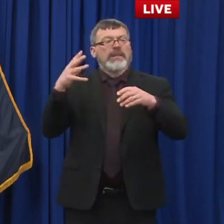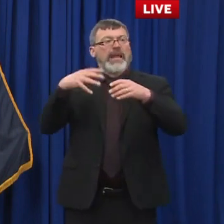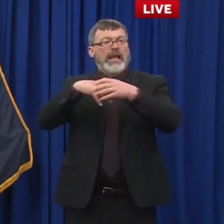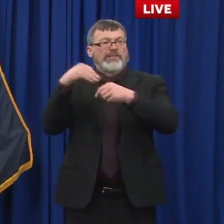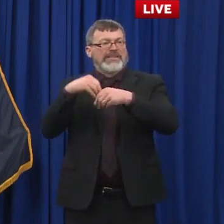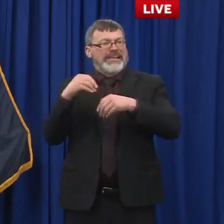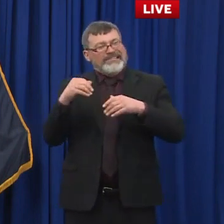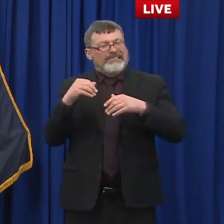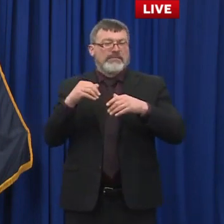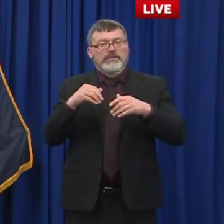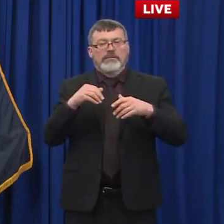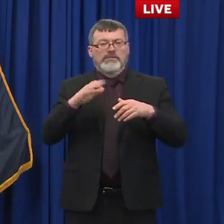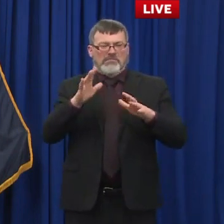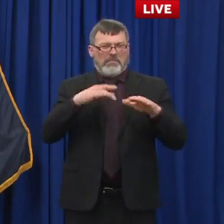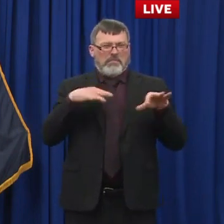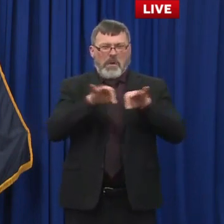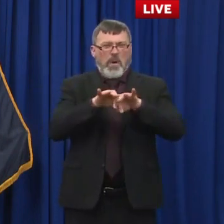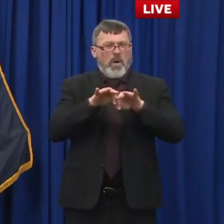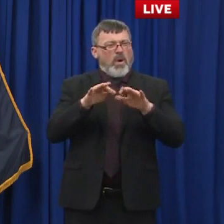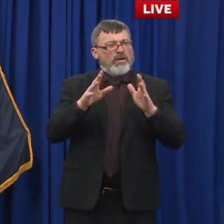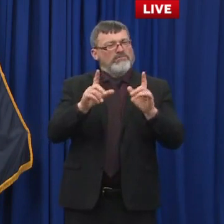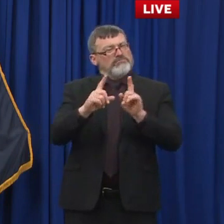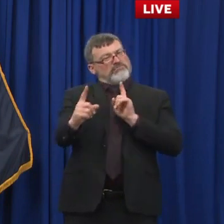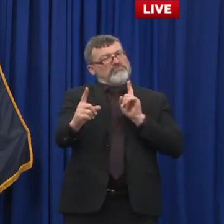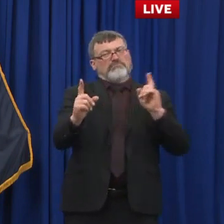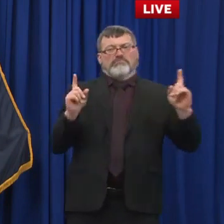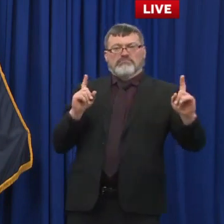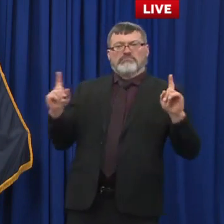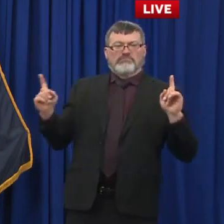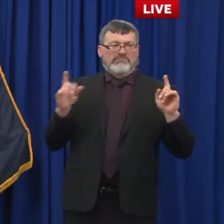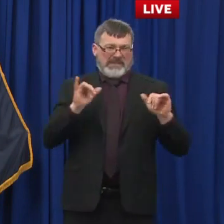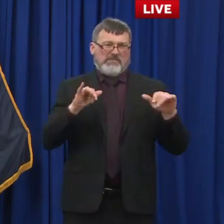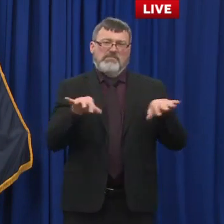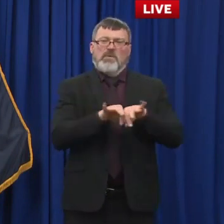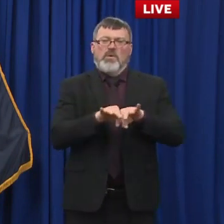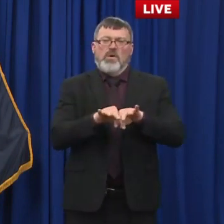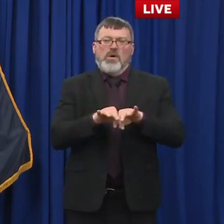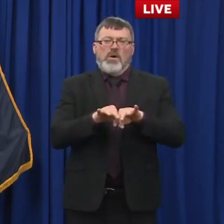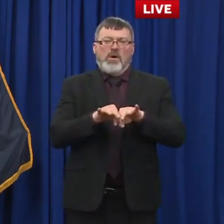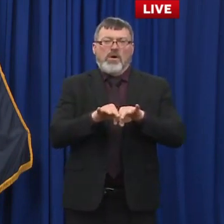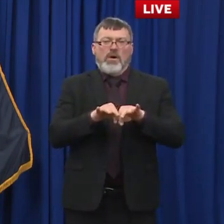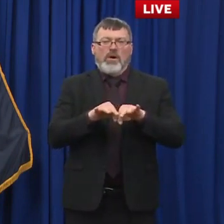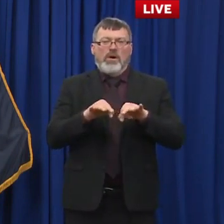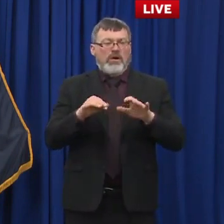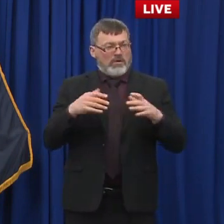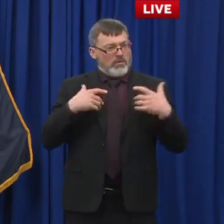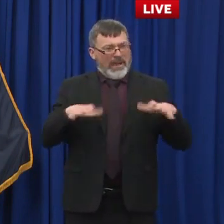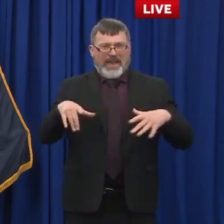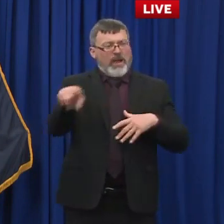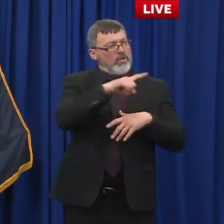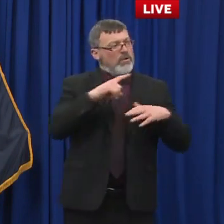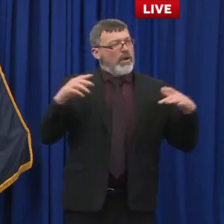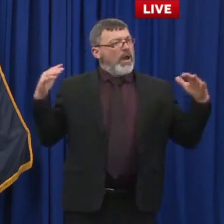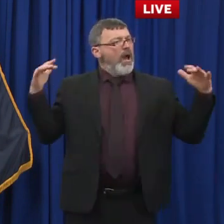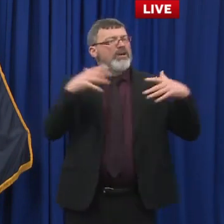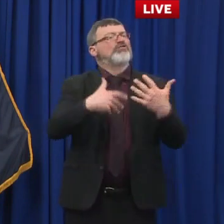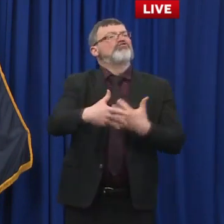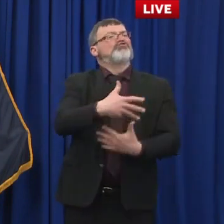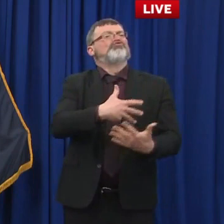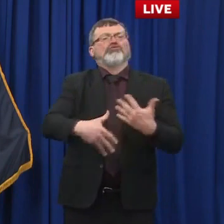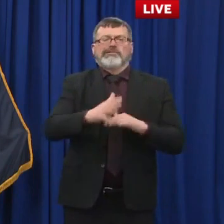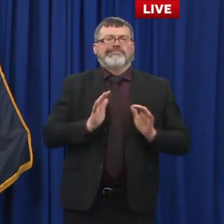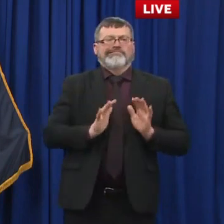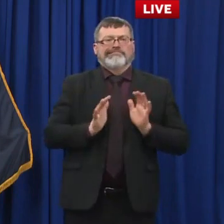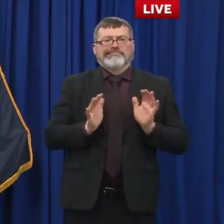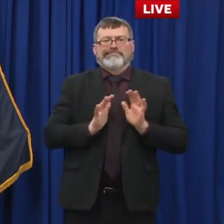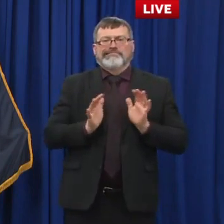distancing and avoiding large crowds and gatherings in order to bring the numbers down further. There is data that shows